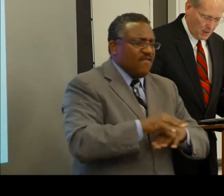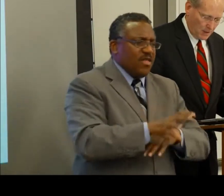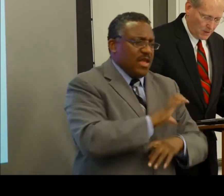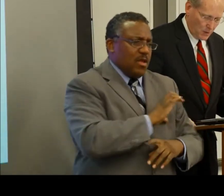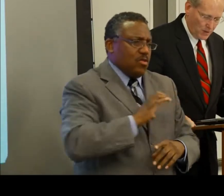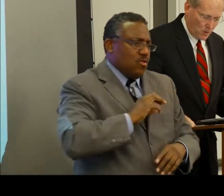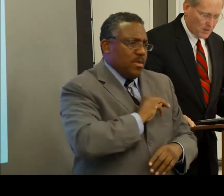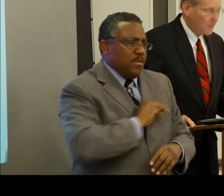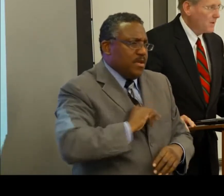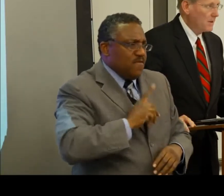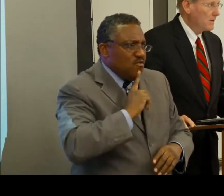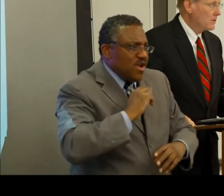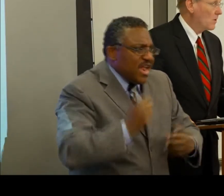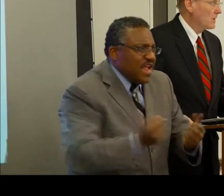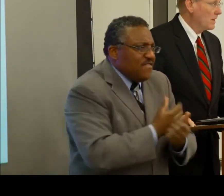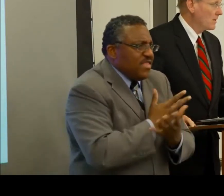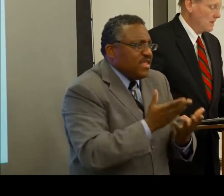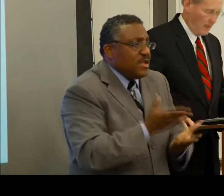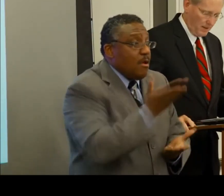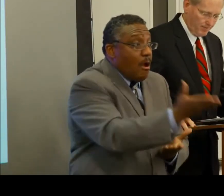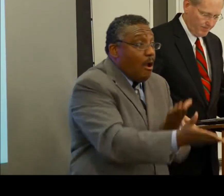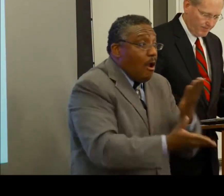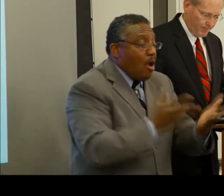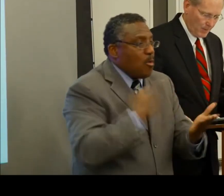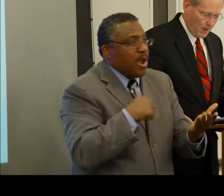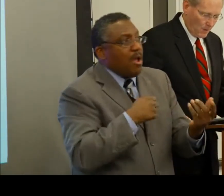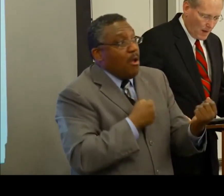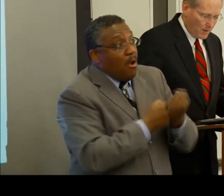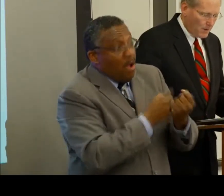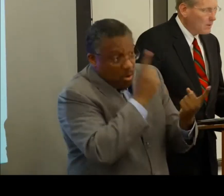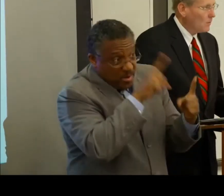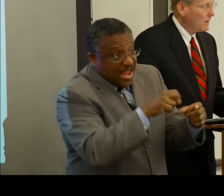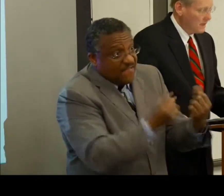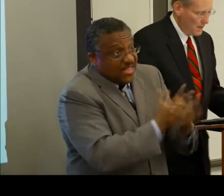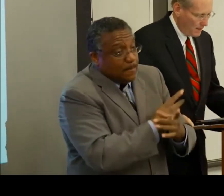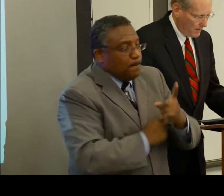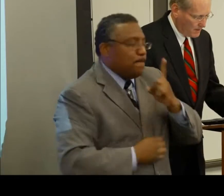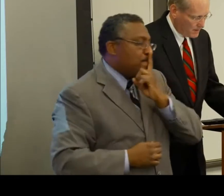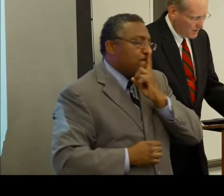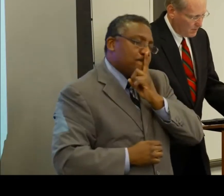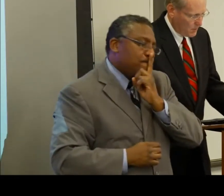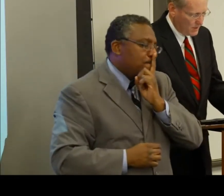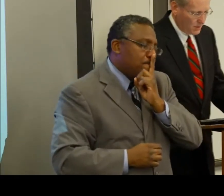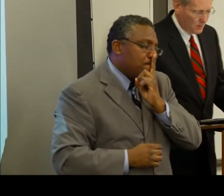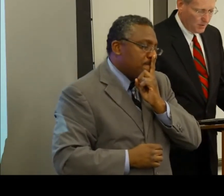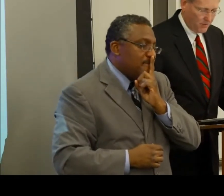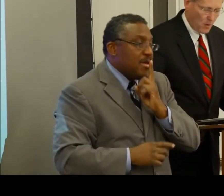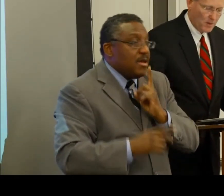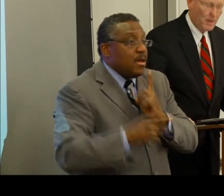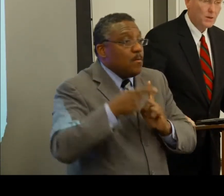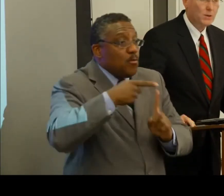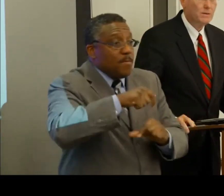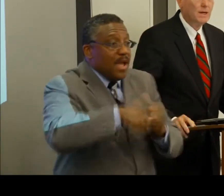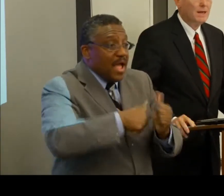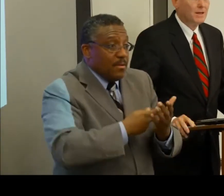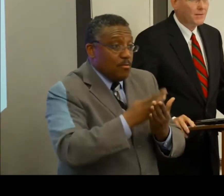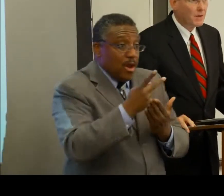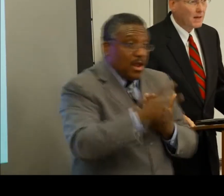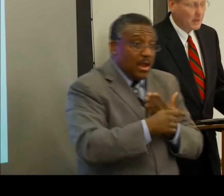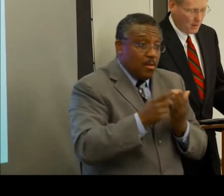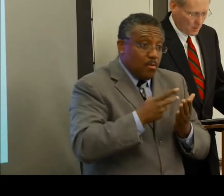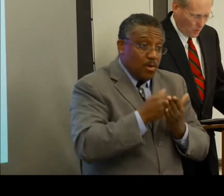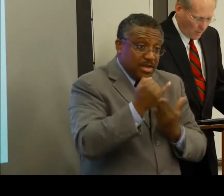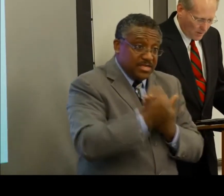members, to endorse everything that you're going to hear today. Rather, we intended this project to put forward a menu of